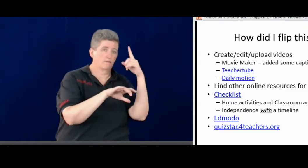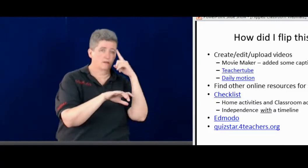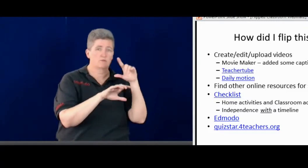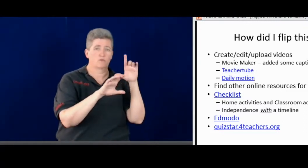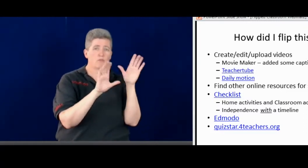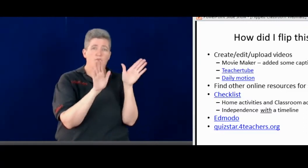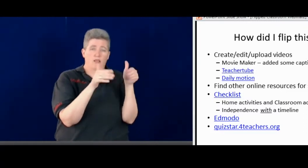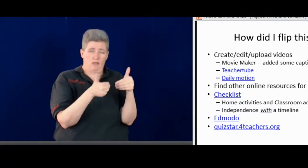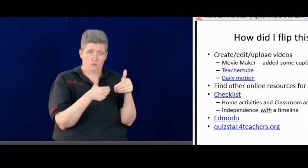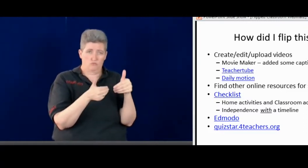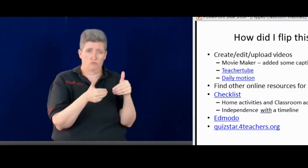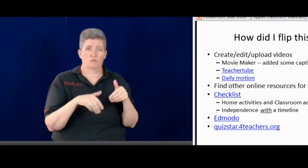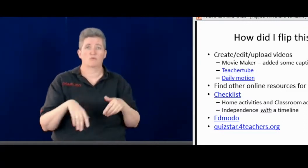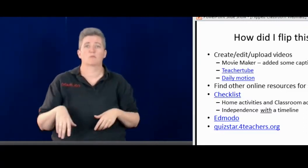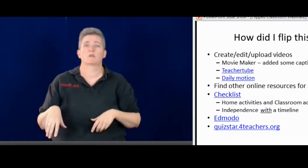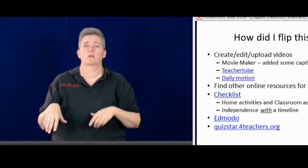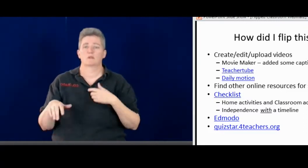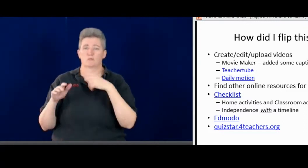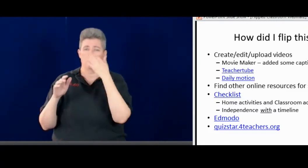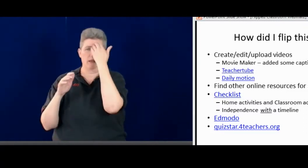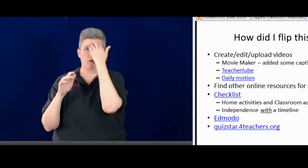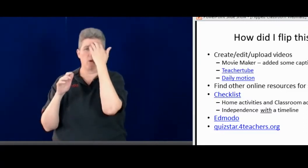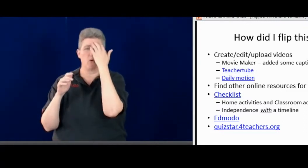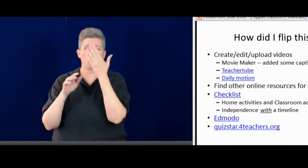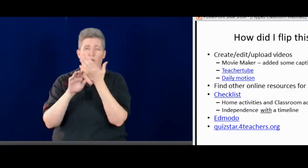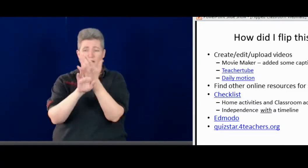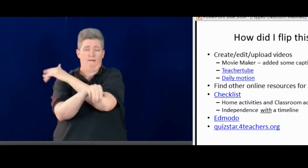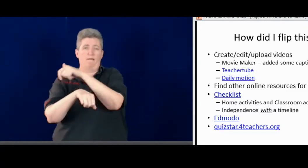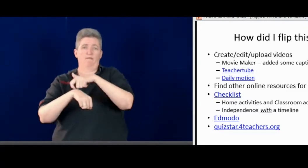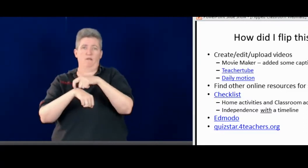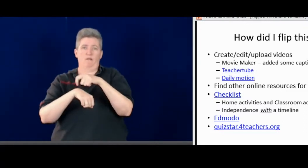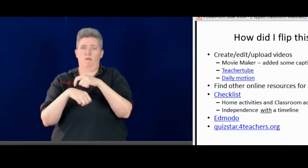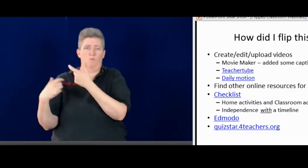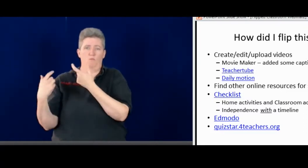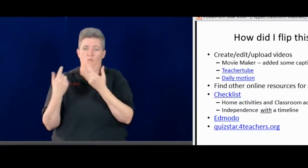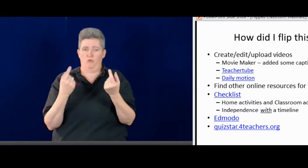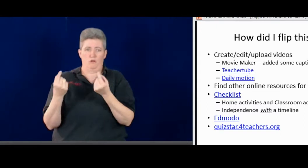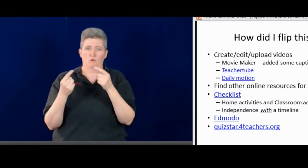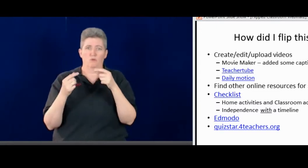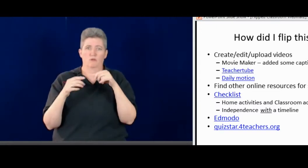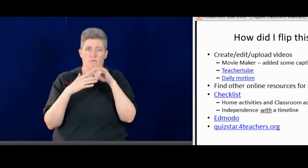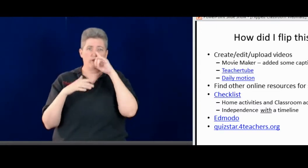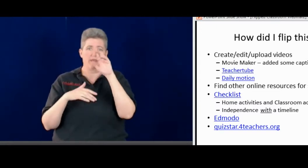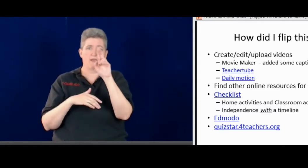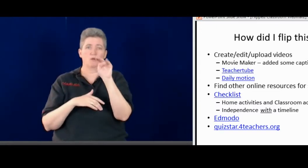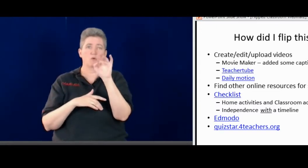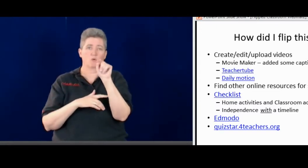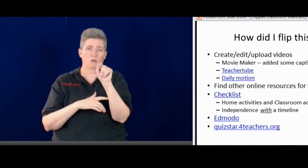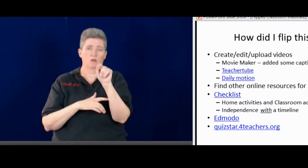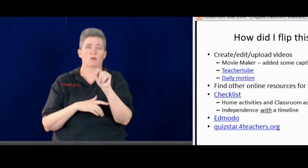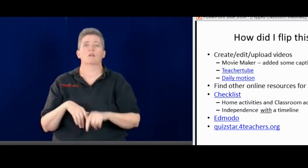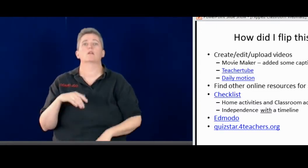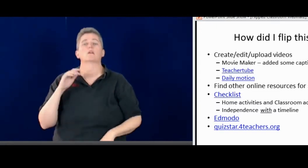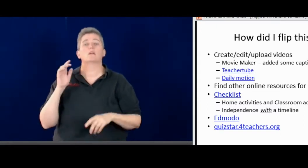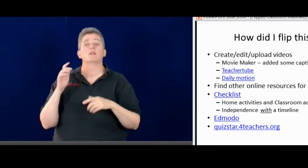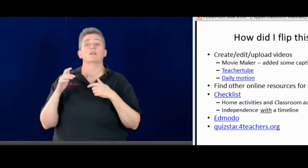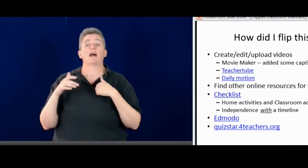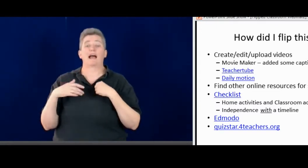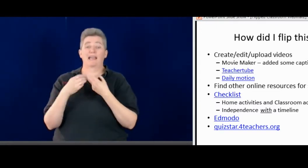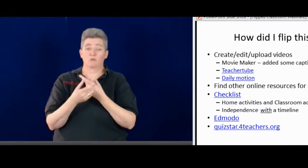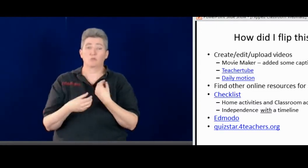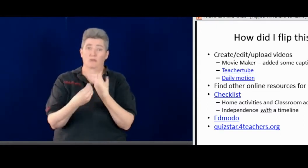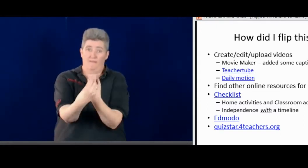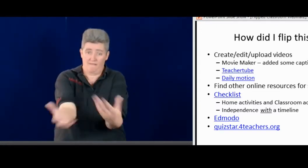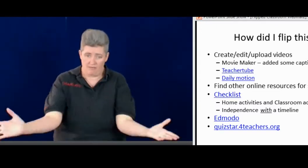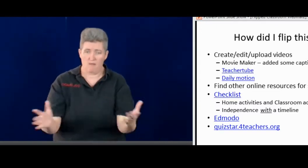And then there's something that they will, it will show what they do at home. And then also the activities in the classroom. So they do know ahead of time what they're supposed to do for that unit.